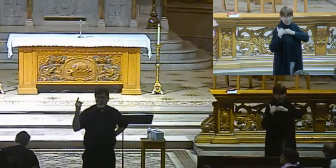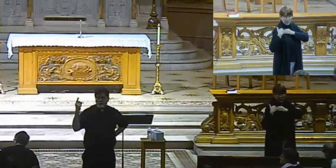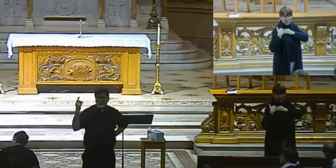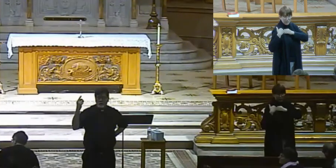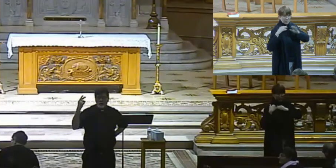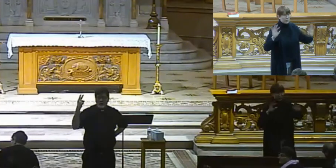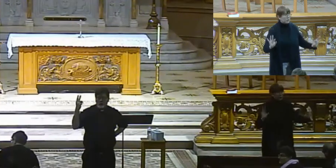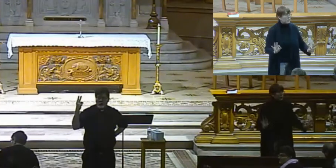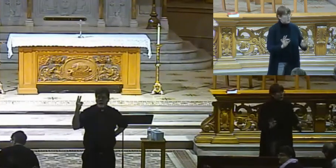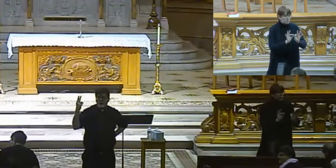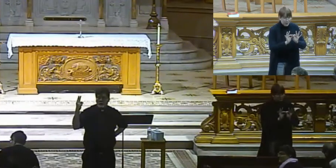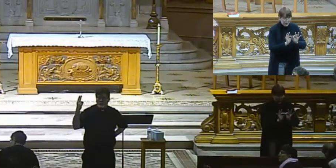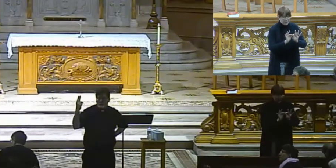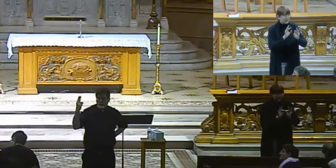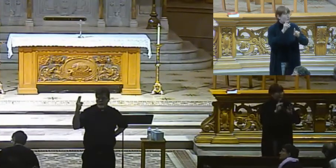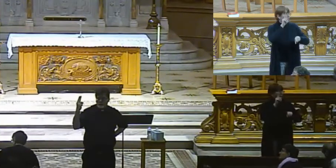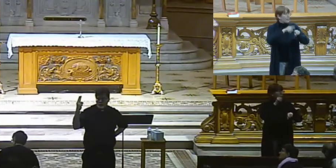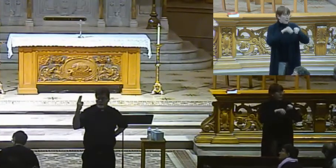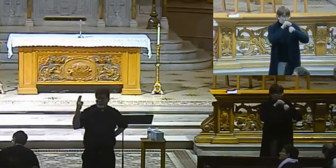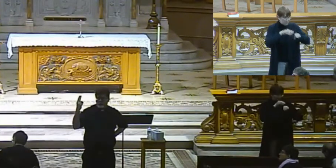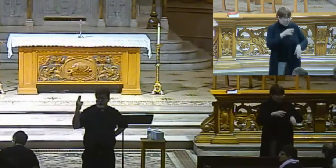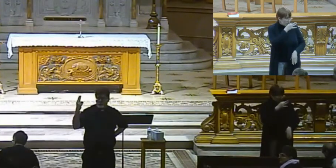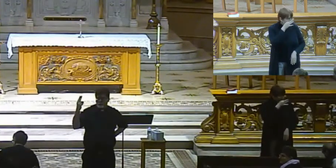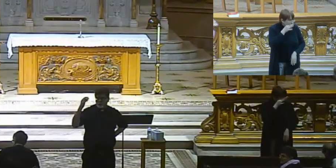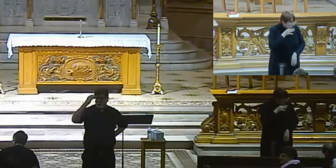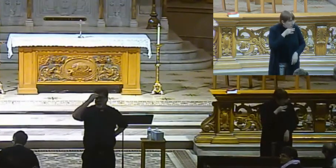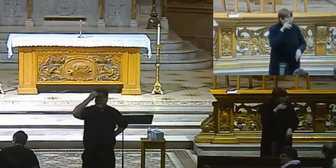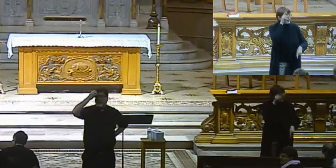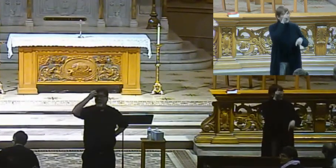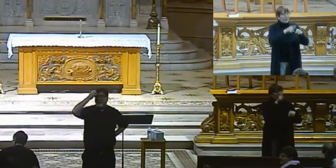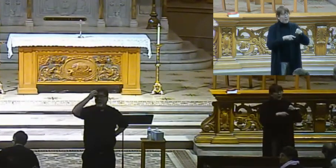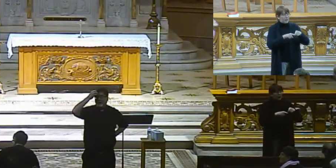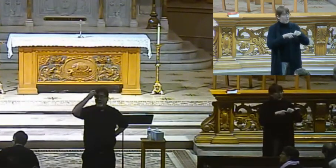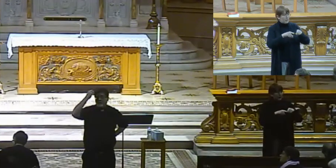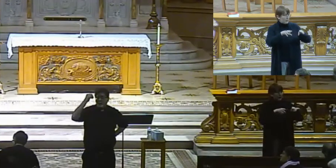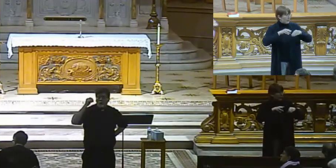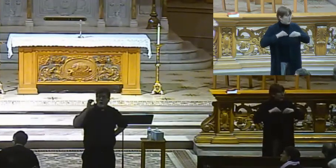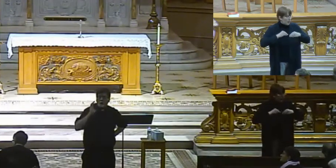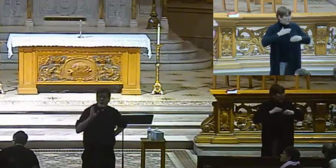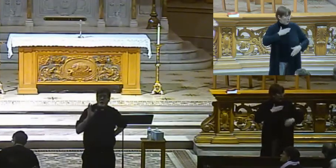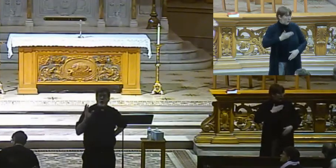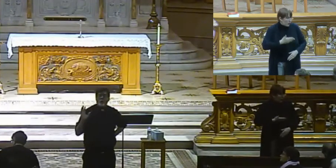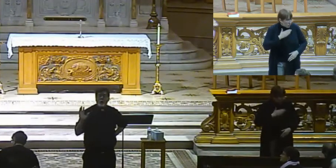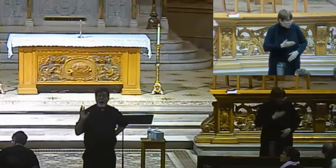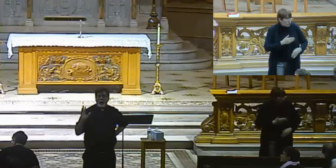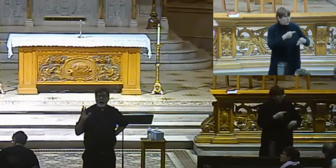the Eucharist. They cannot hear confessions and give absolution. So,